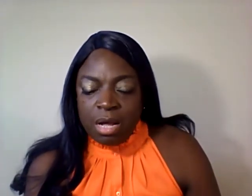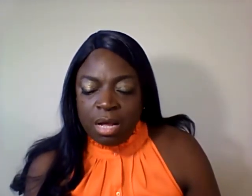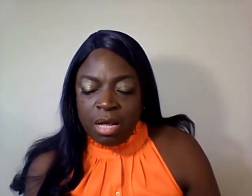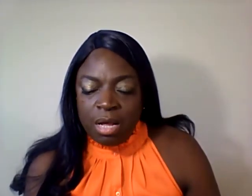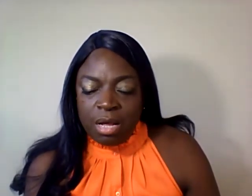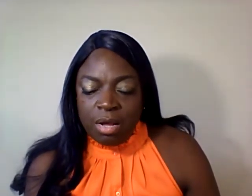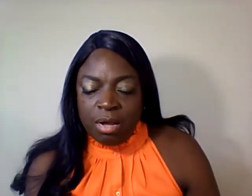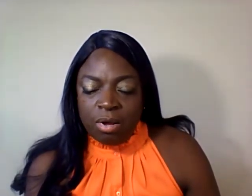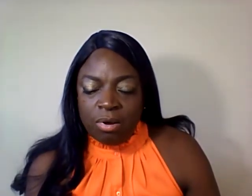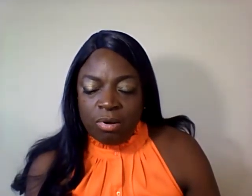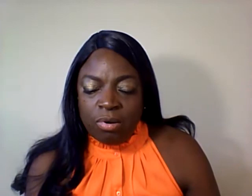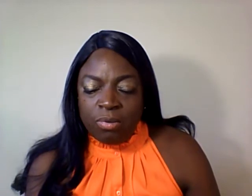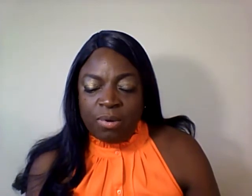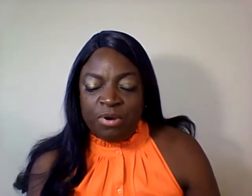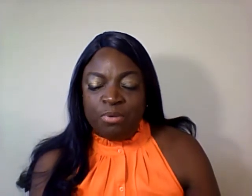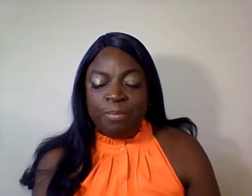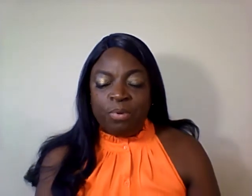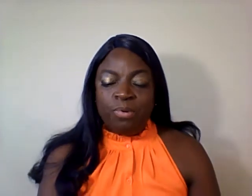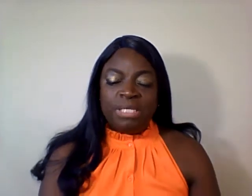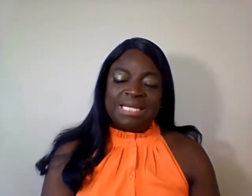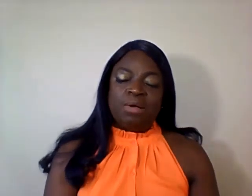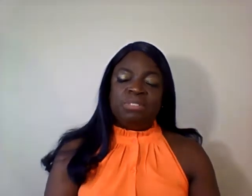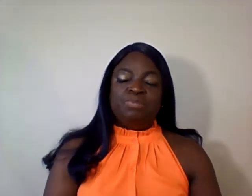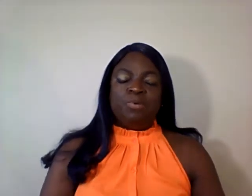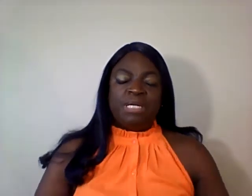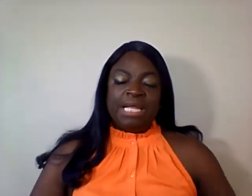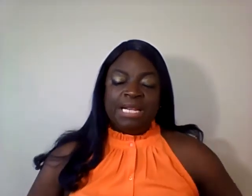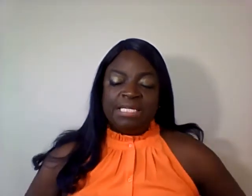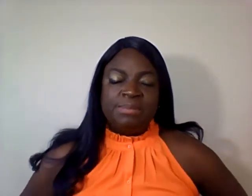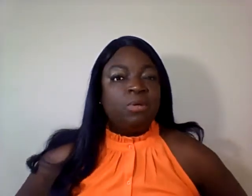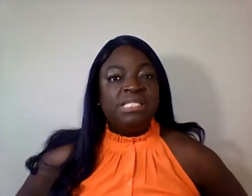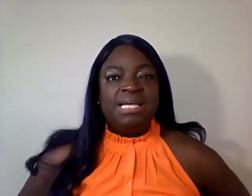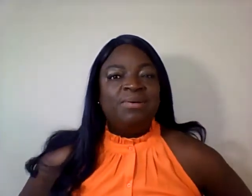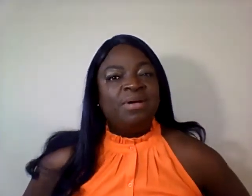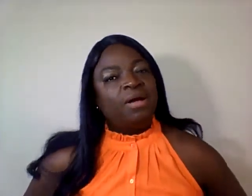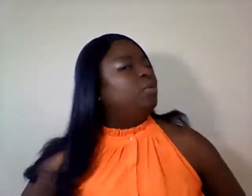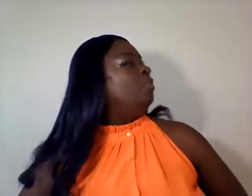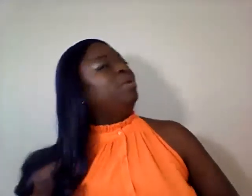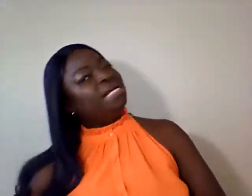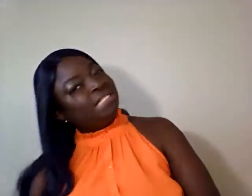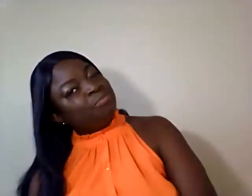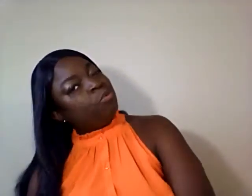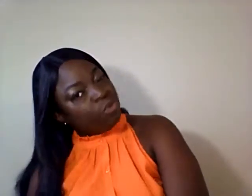Uh, where were you born? I was born in a small town called West Point.